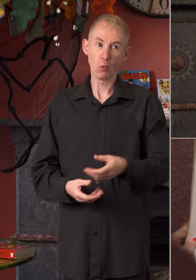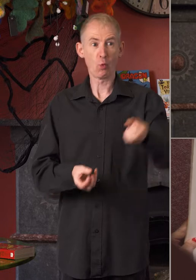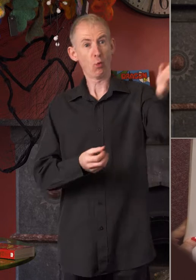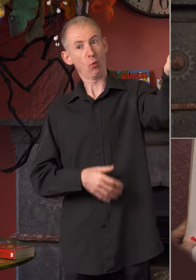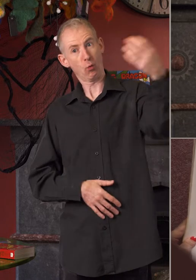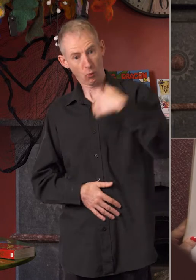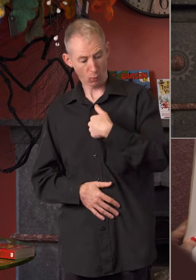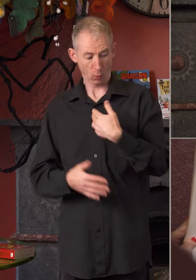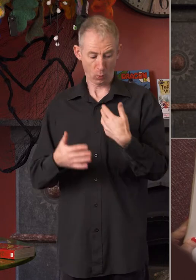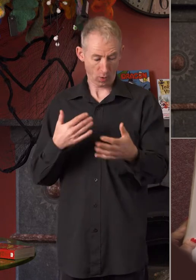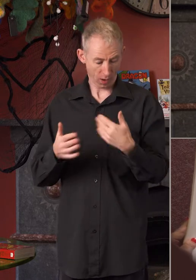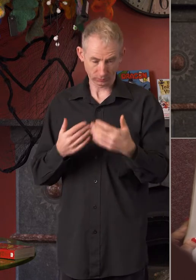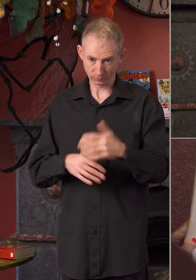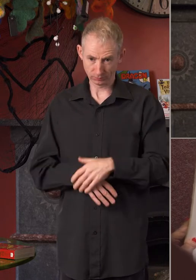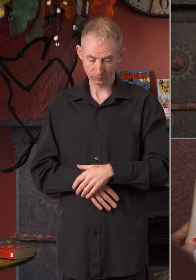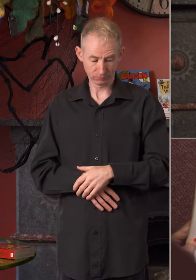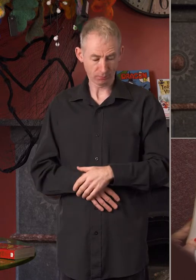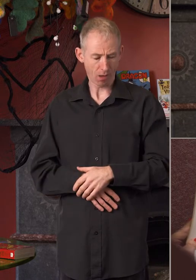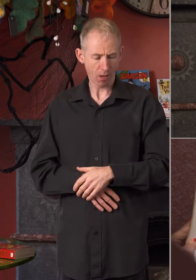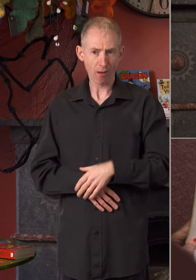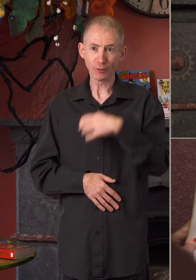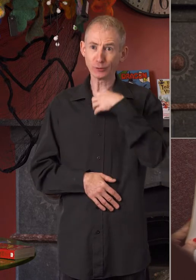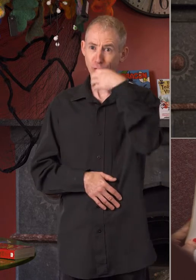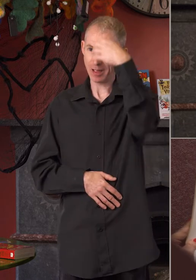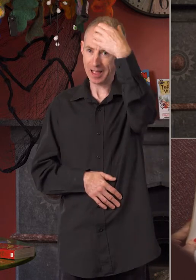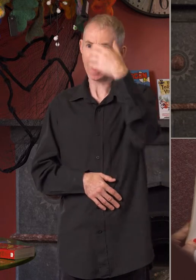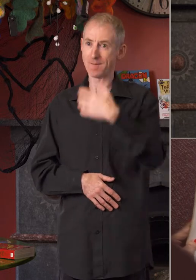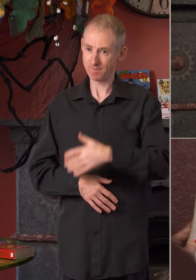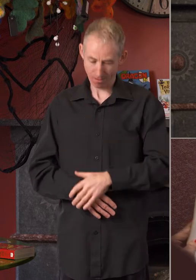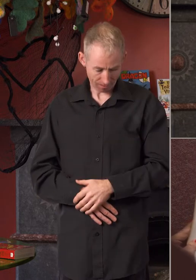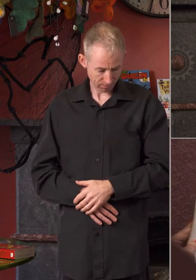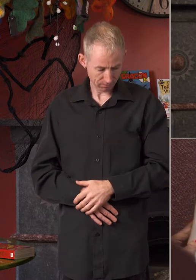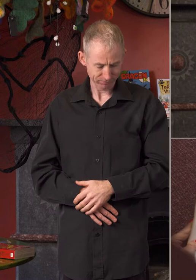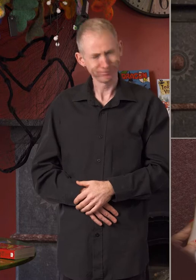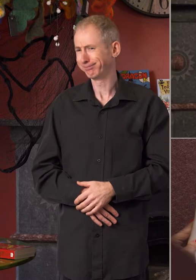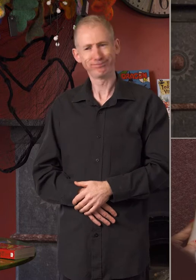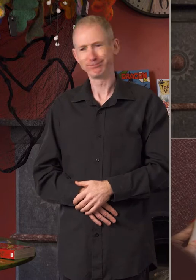So they sent me a giraffe.